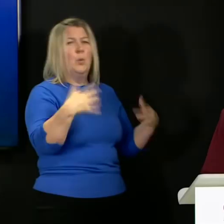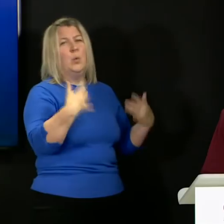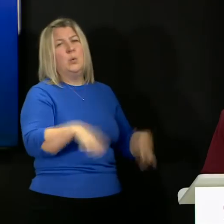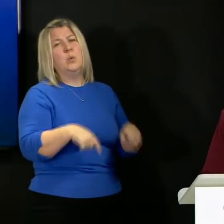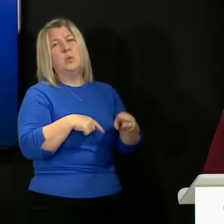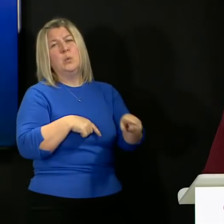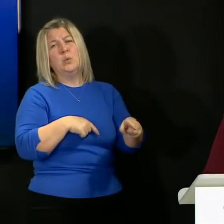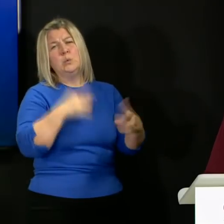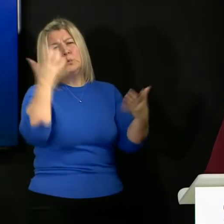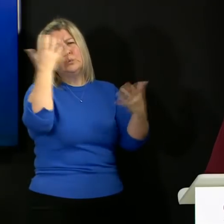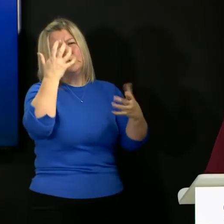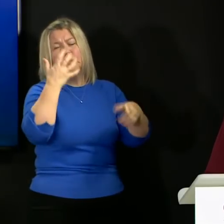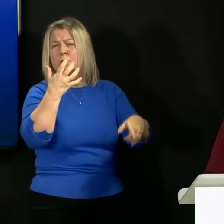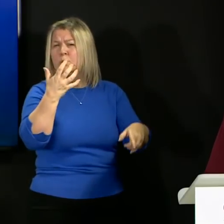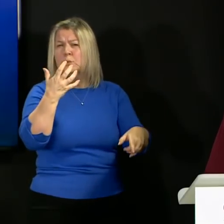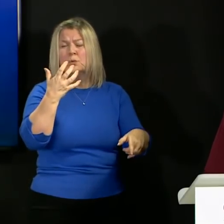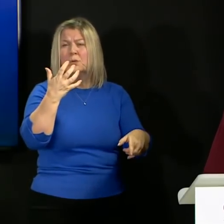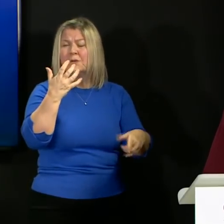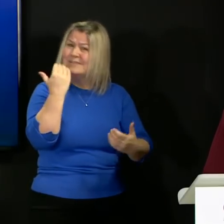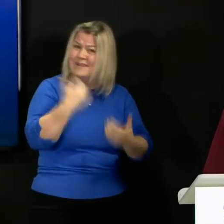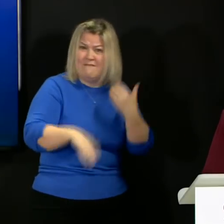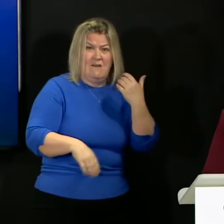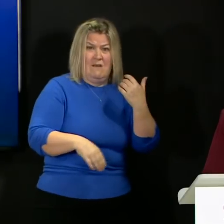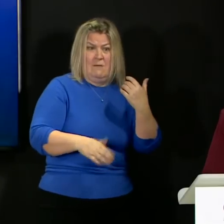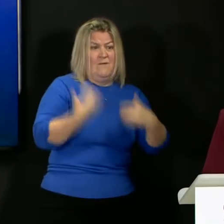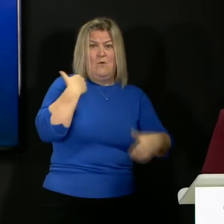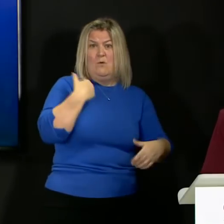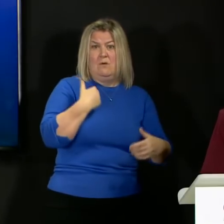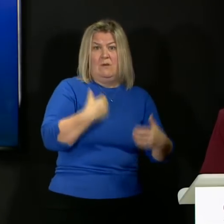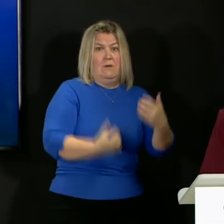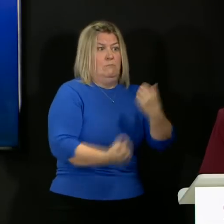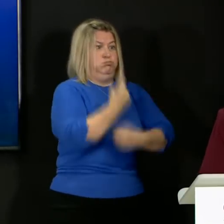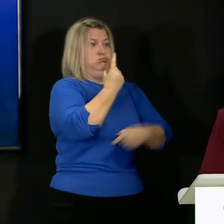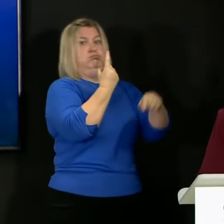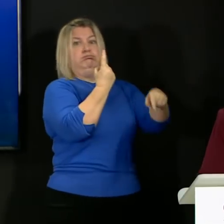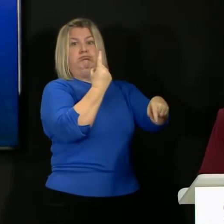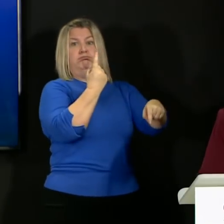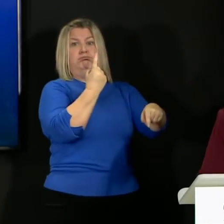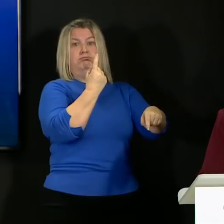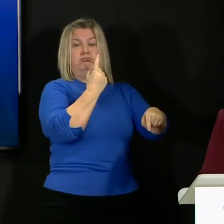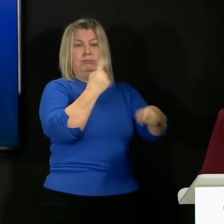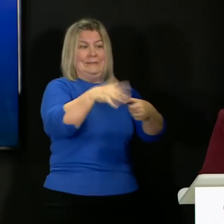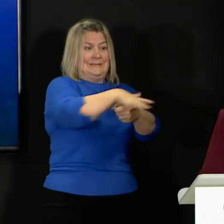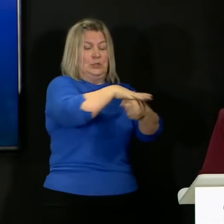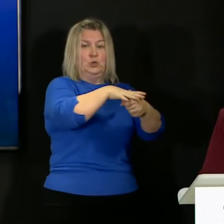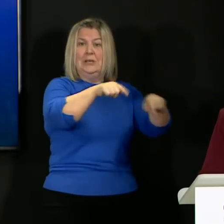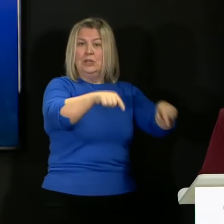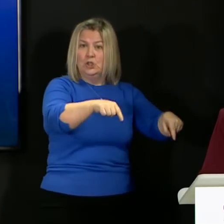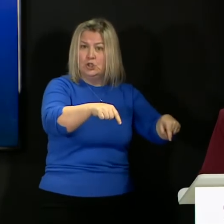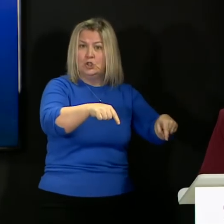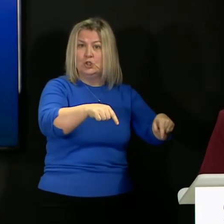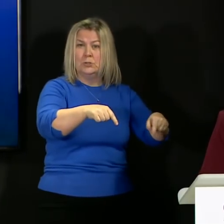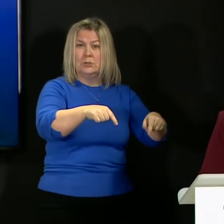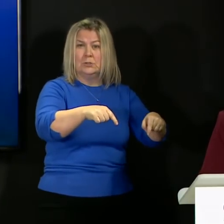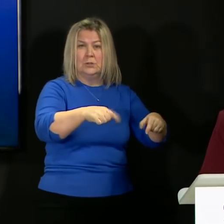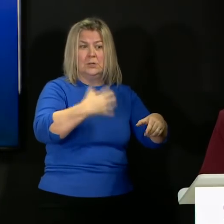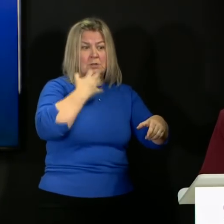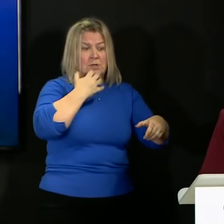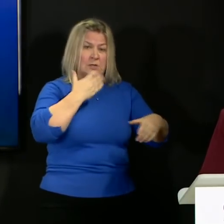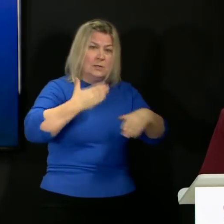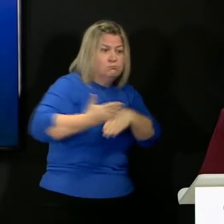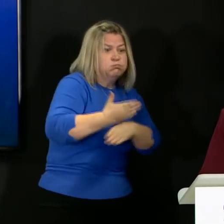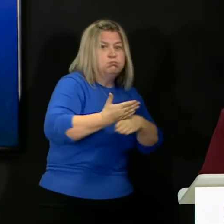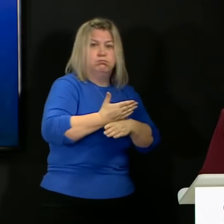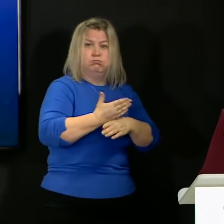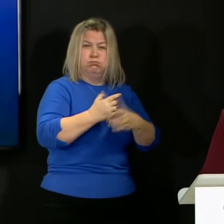they have perhaps never confronted before or have not confronted to the intensity and with the pace that they are having to deal with